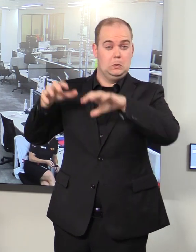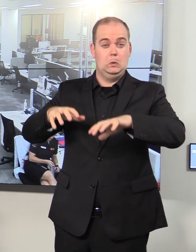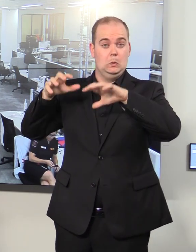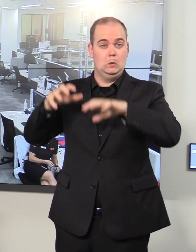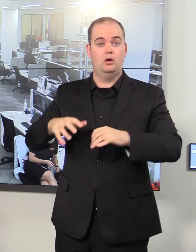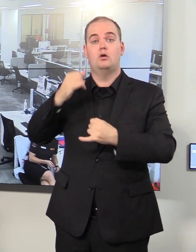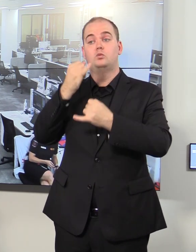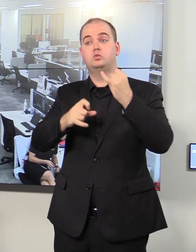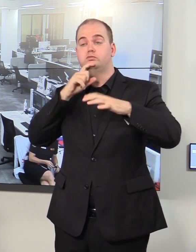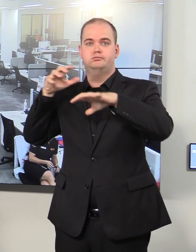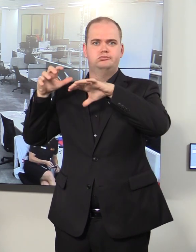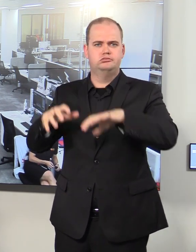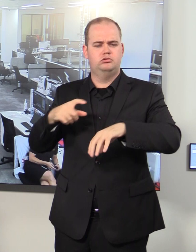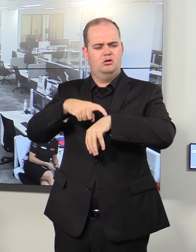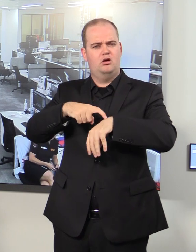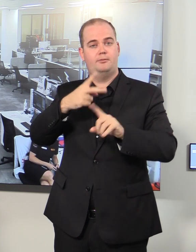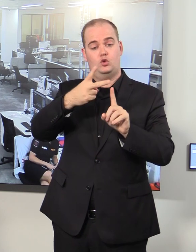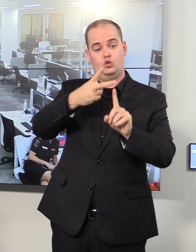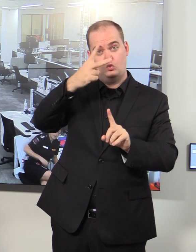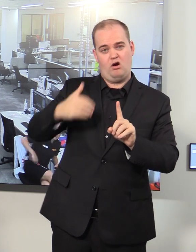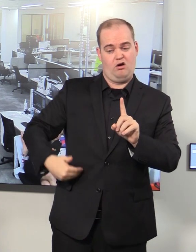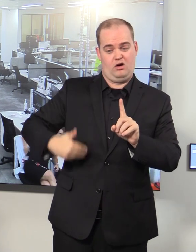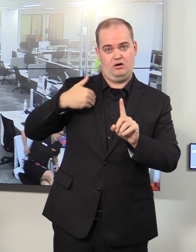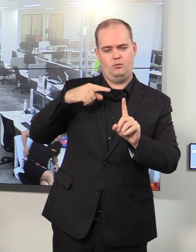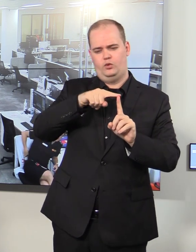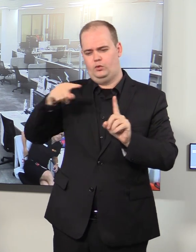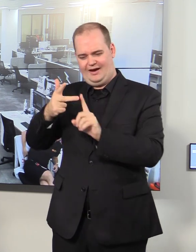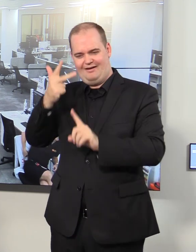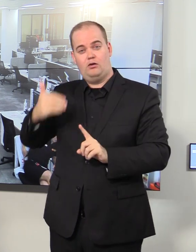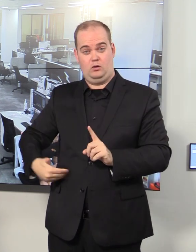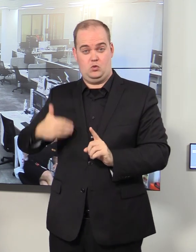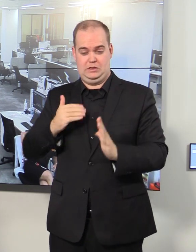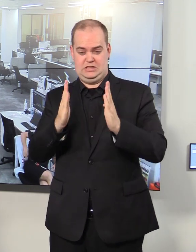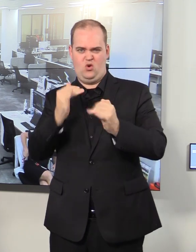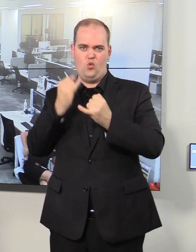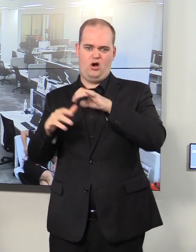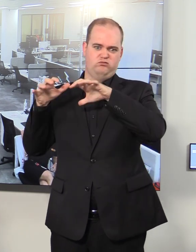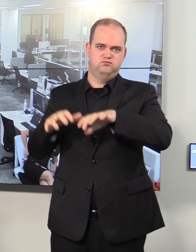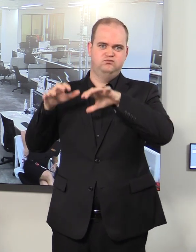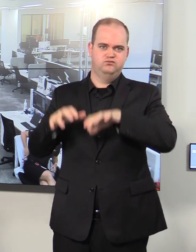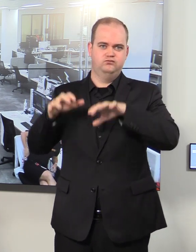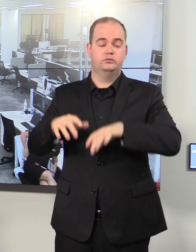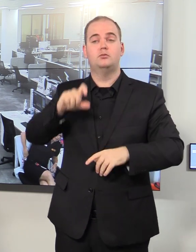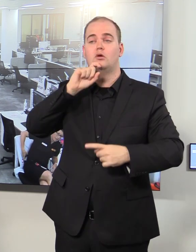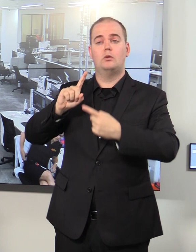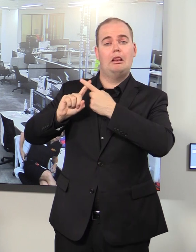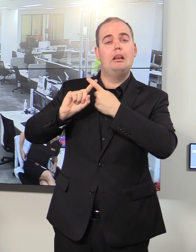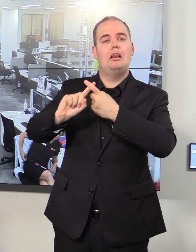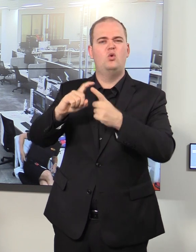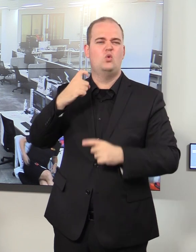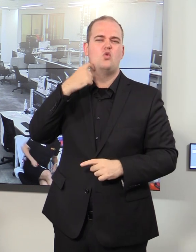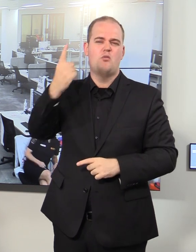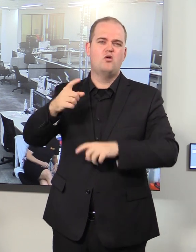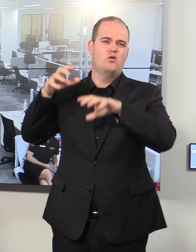heaviest falls will be from about 2am to about 8am and it will continue to be a wet day tomorrow